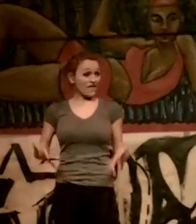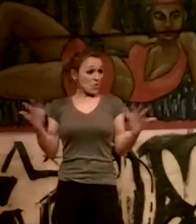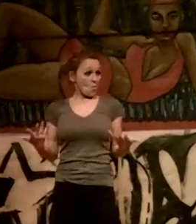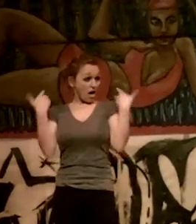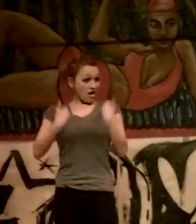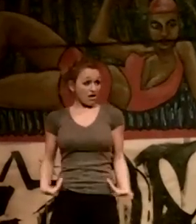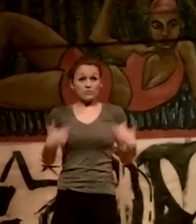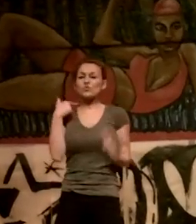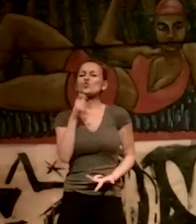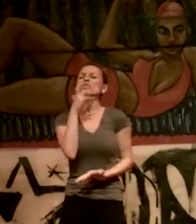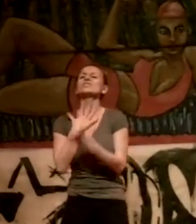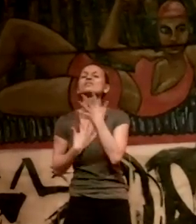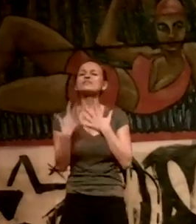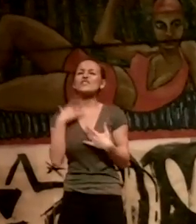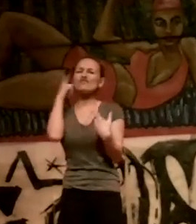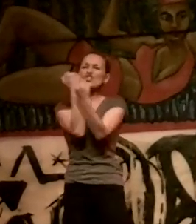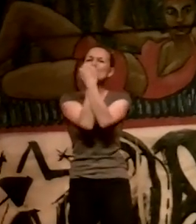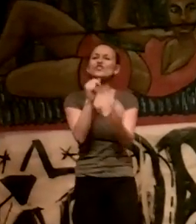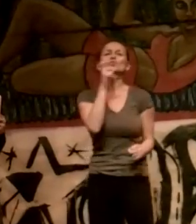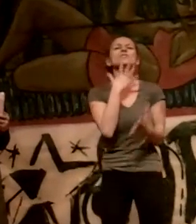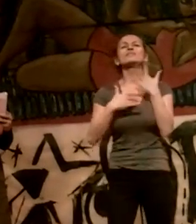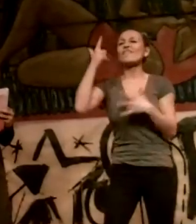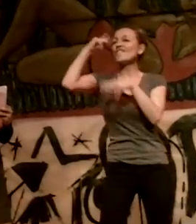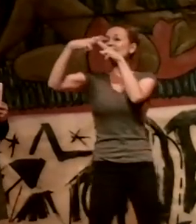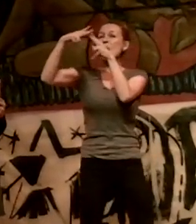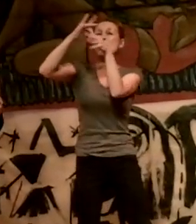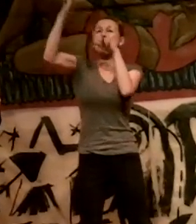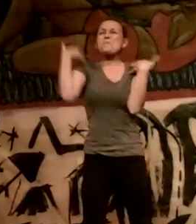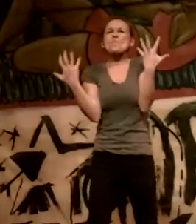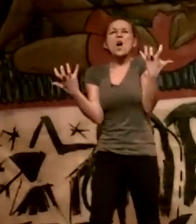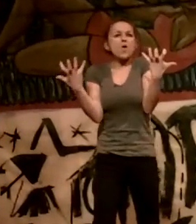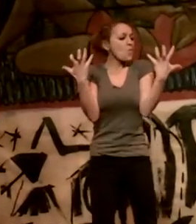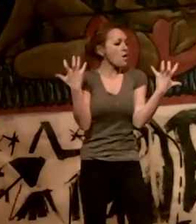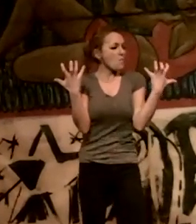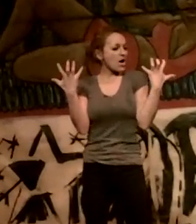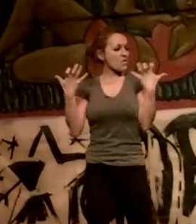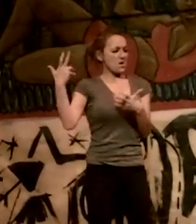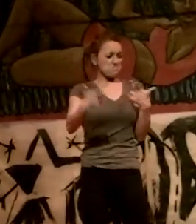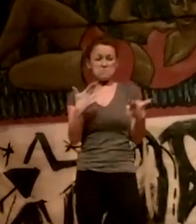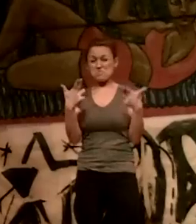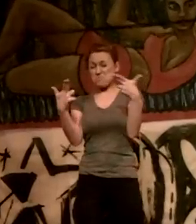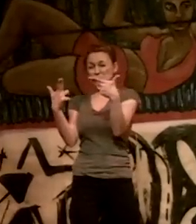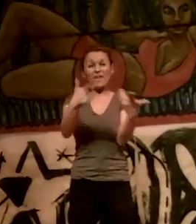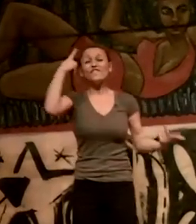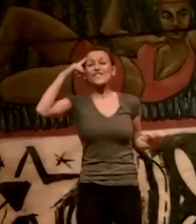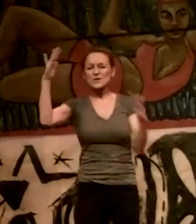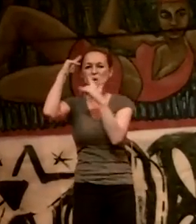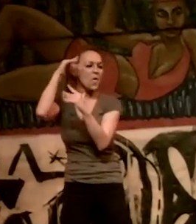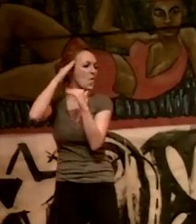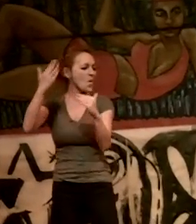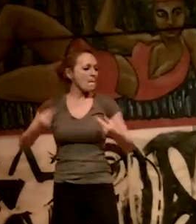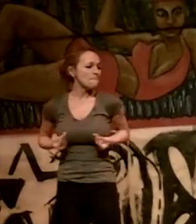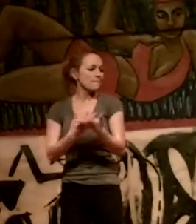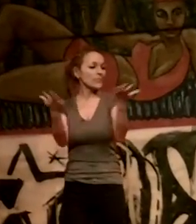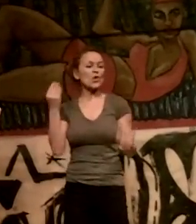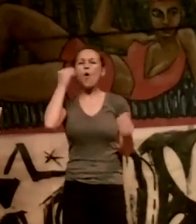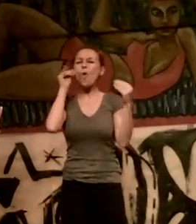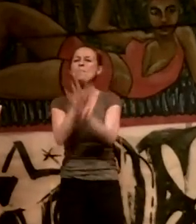no room in the waiting room of a man's chest who bleeds freedom, who speaks nobility, who is the